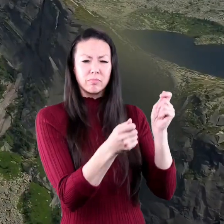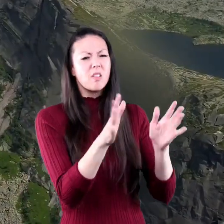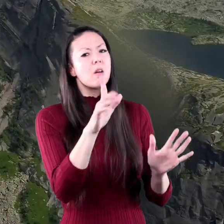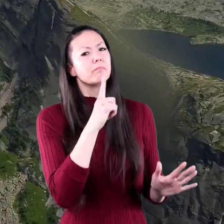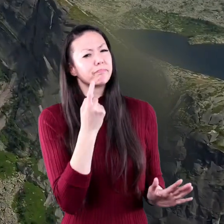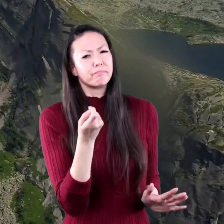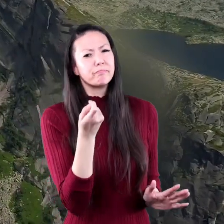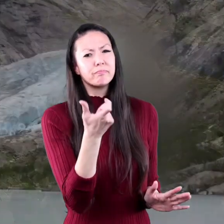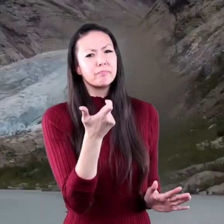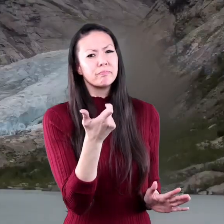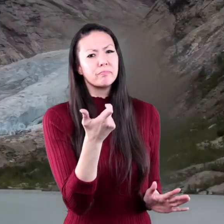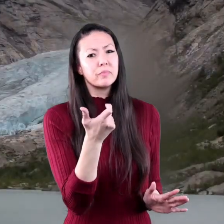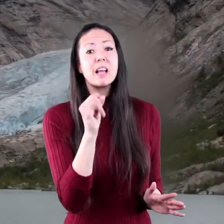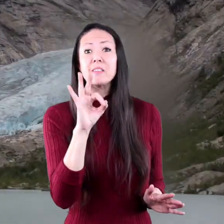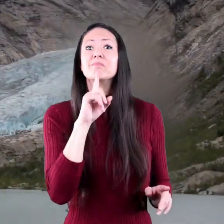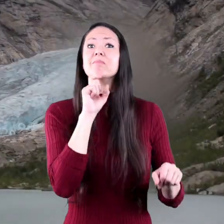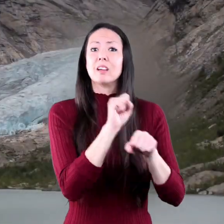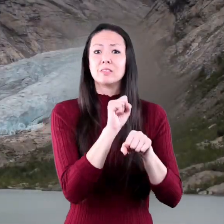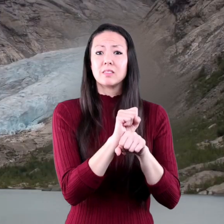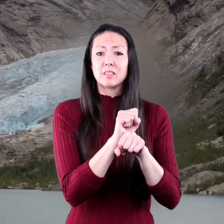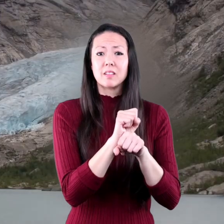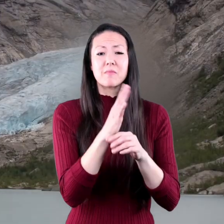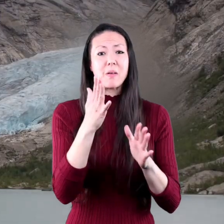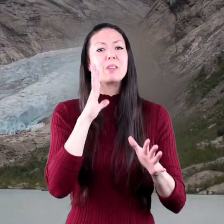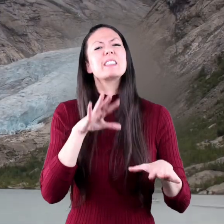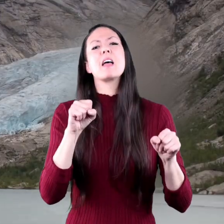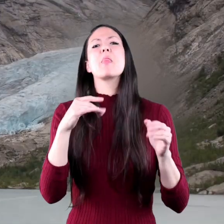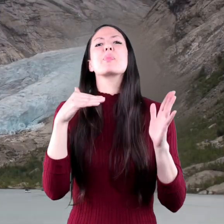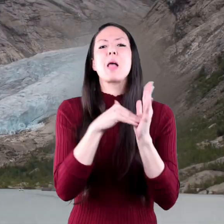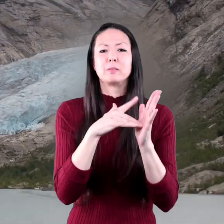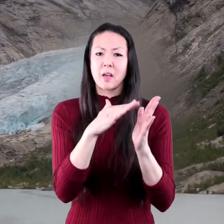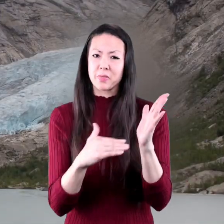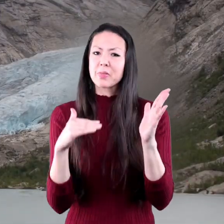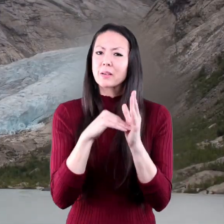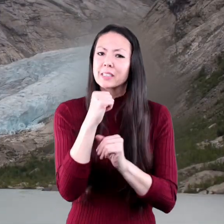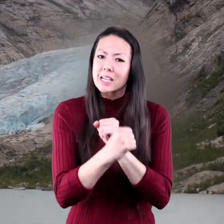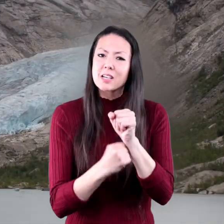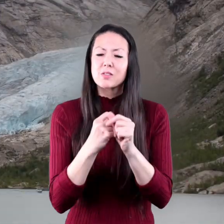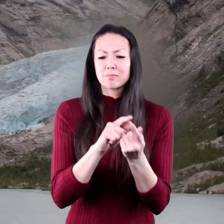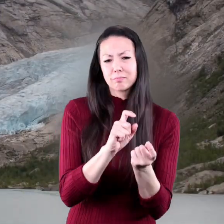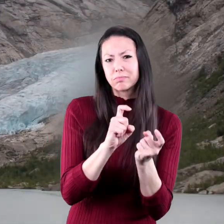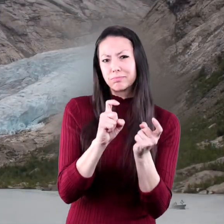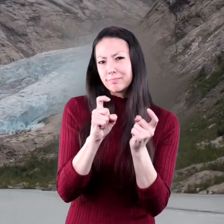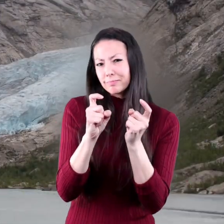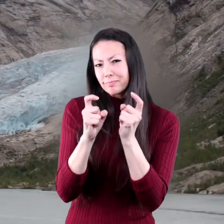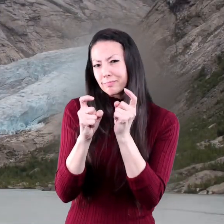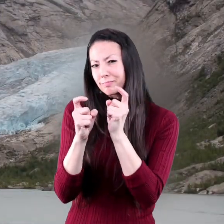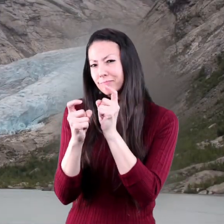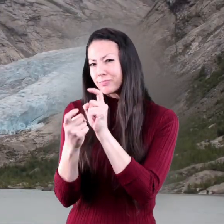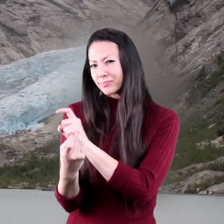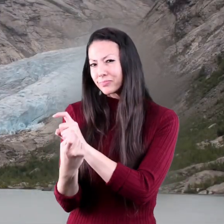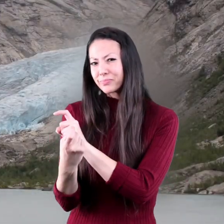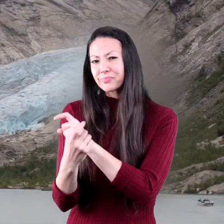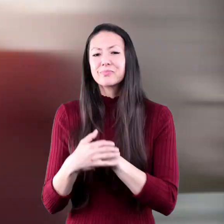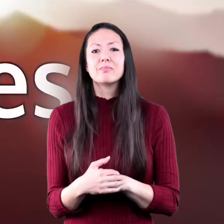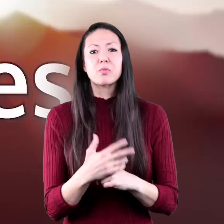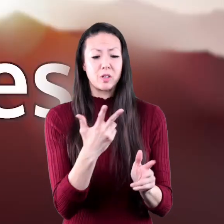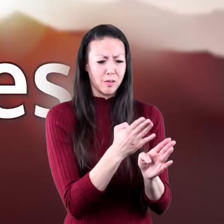little. And if it does, it may take thousands of years for that change to take place. There are three